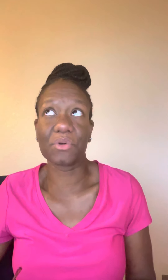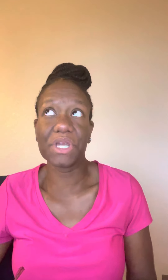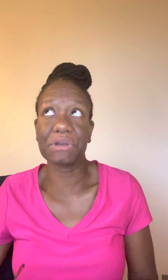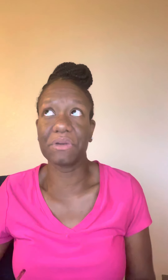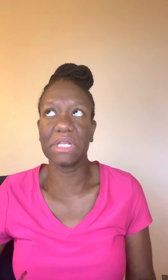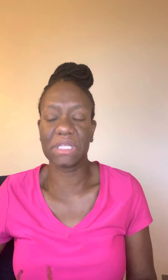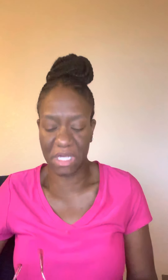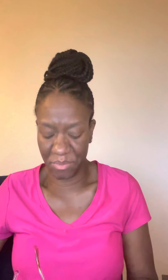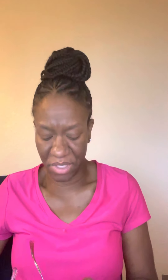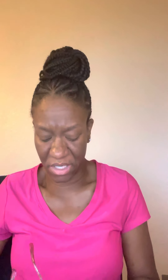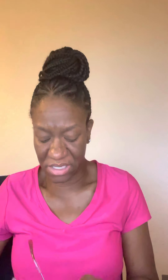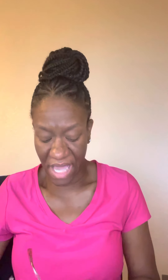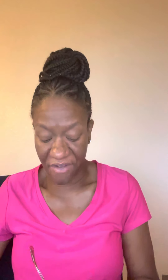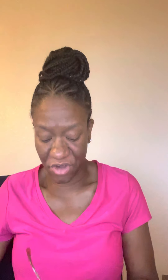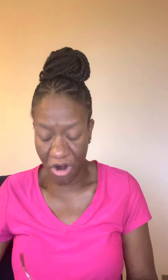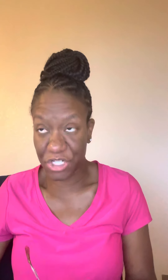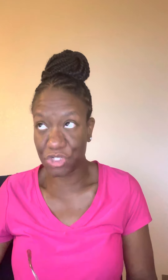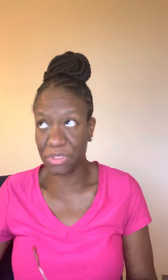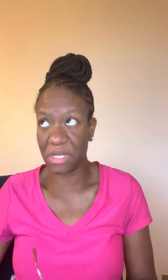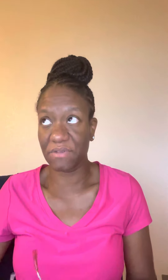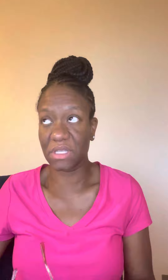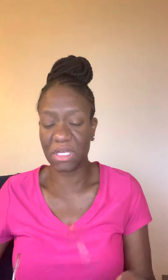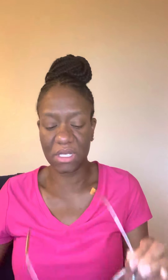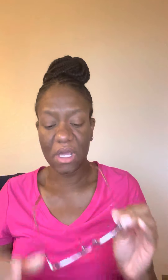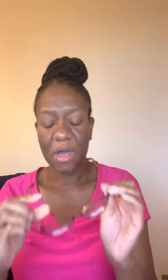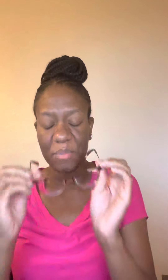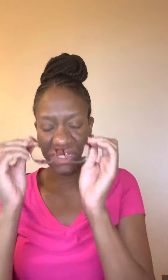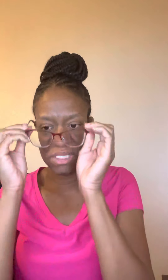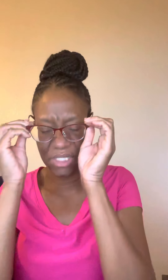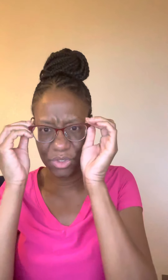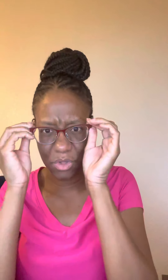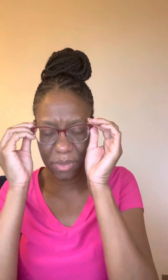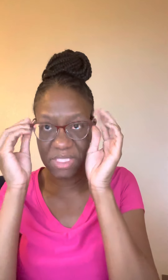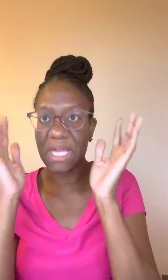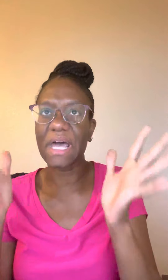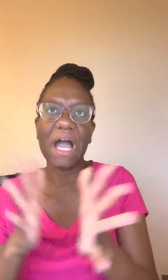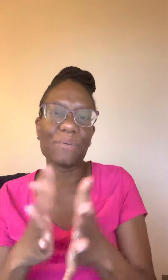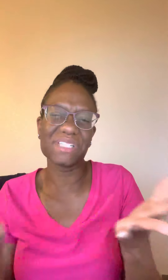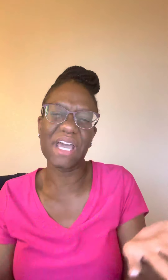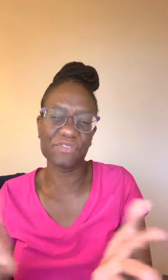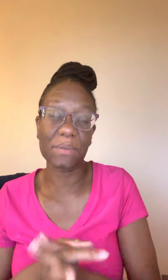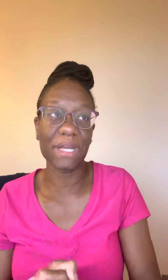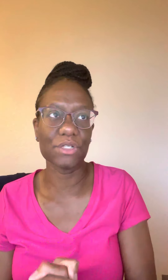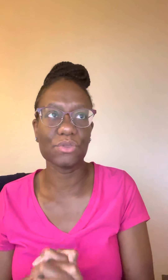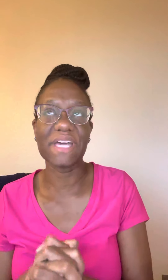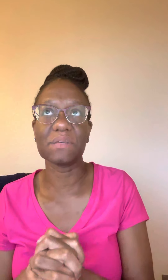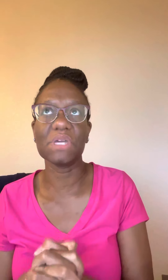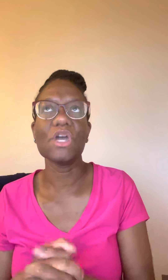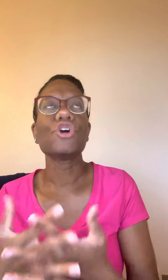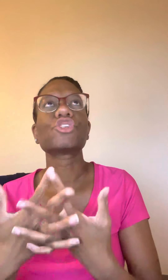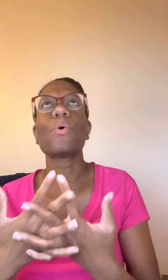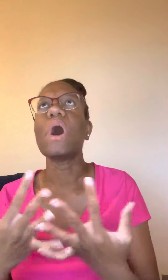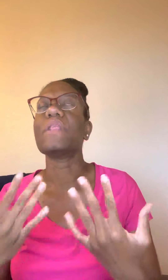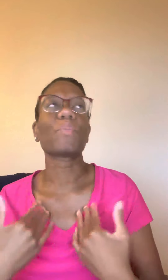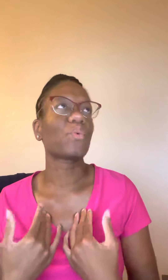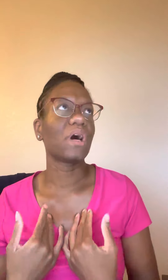Creek or anything, but cause I have car insurance and everything. And, but still, you know what I'm saying? Like I would just hate for somebody to do that to me. So number one,